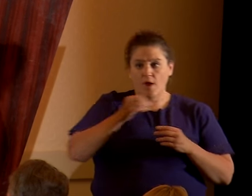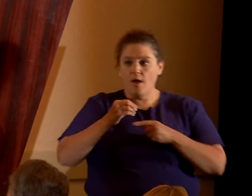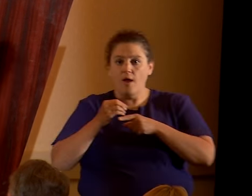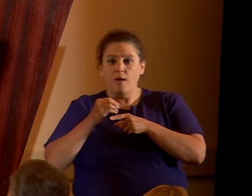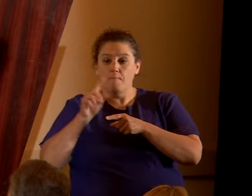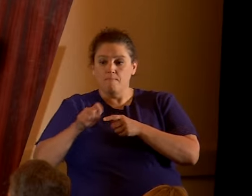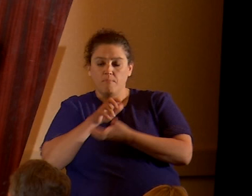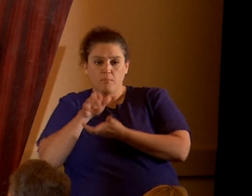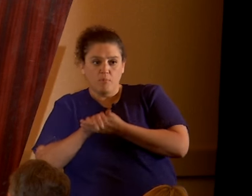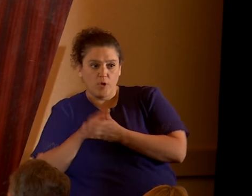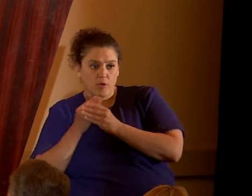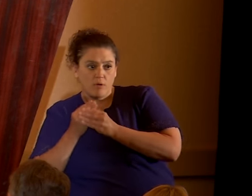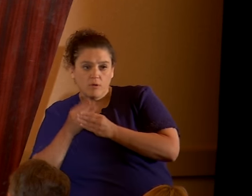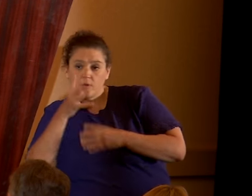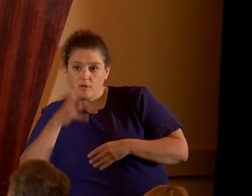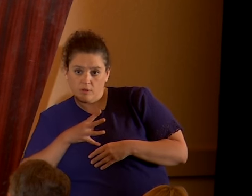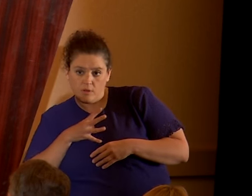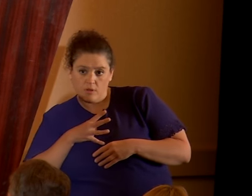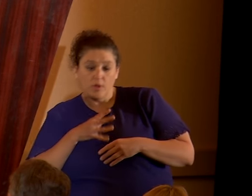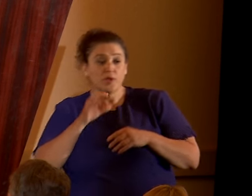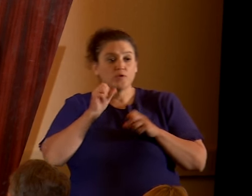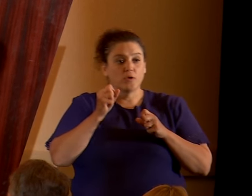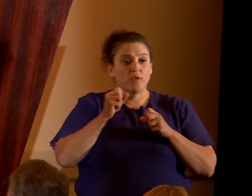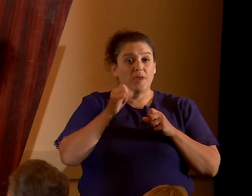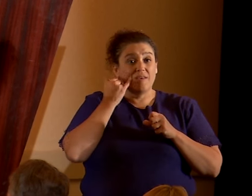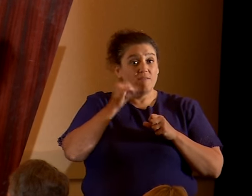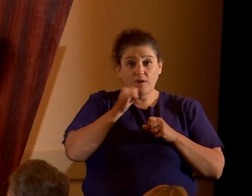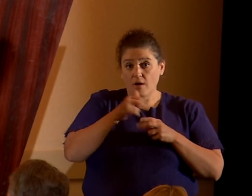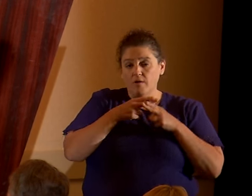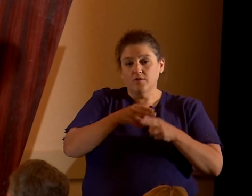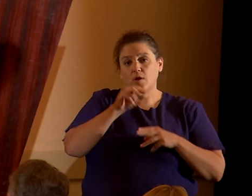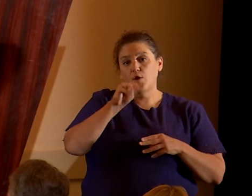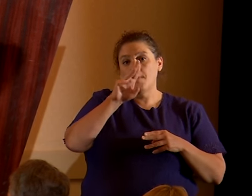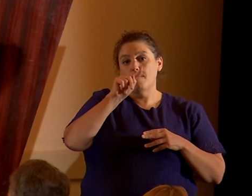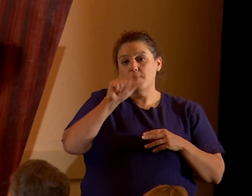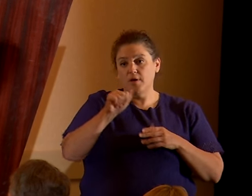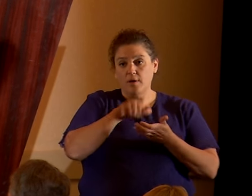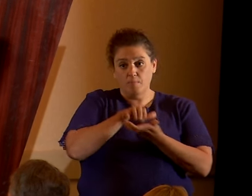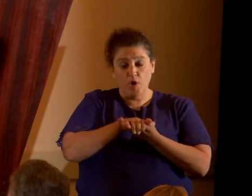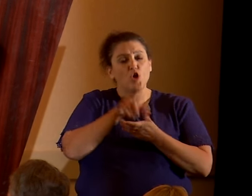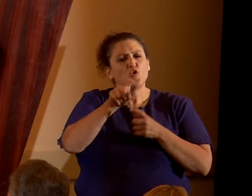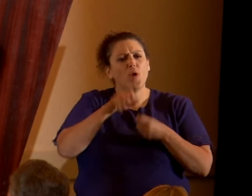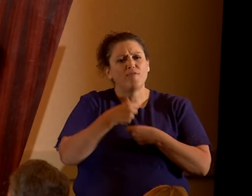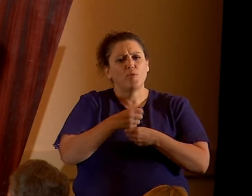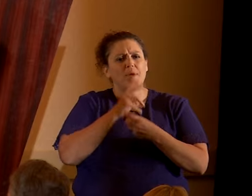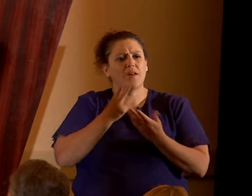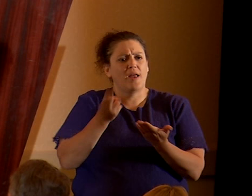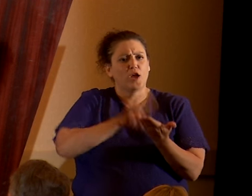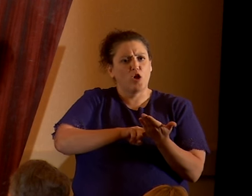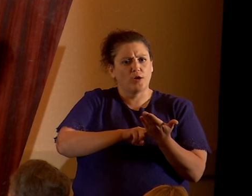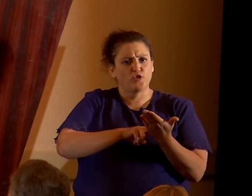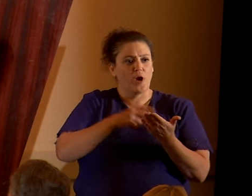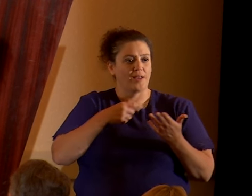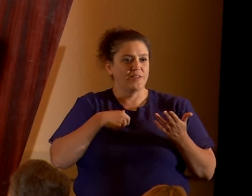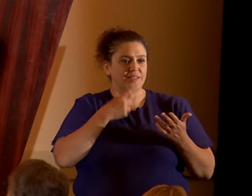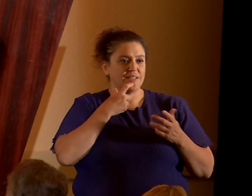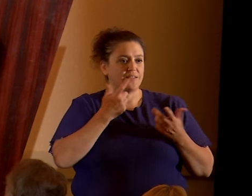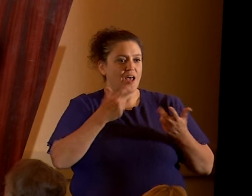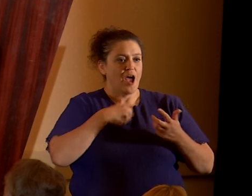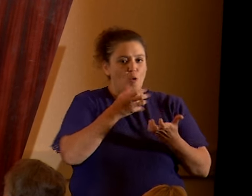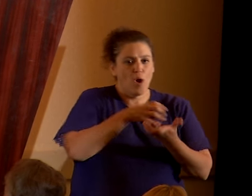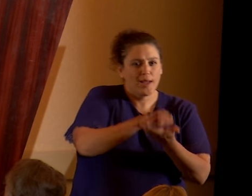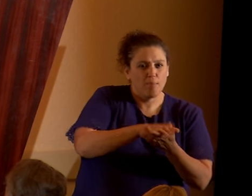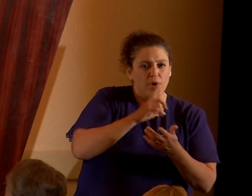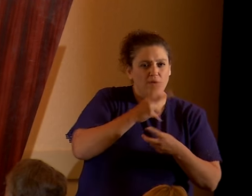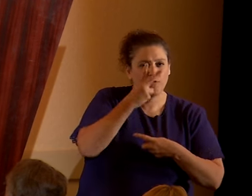which is called the mut'am marriage. So the mut'am marriage is simply like a contract you make. And I say I want to get married for two hours or one